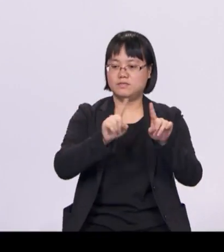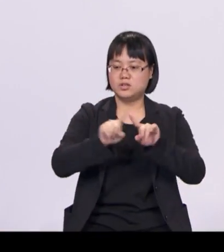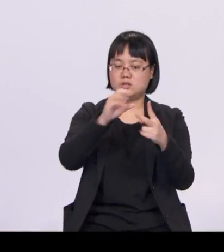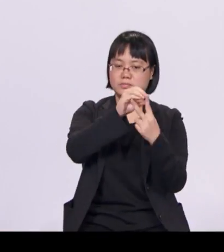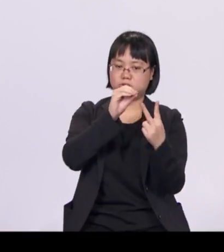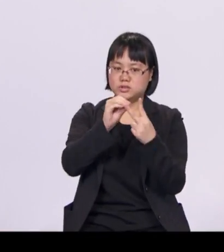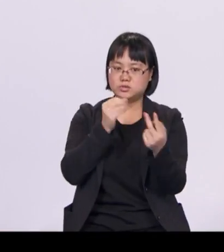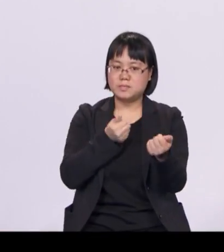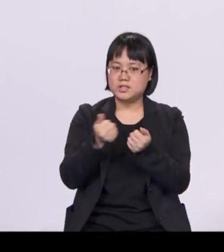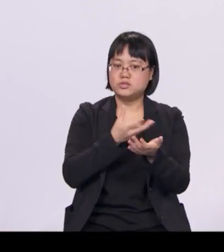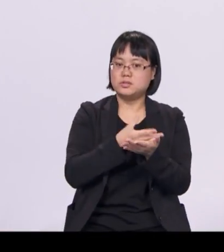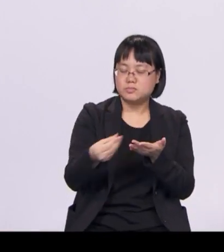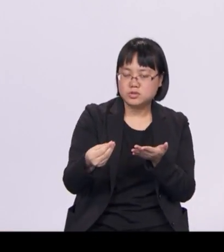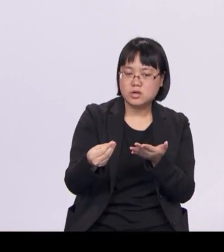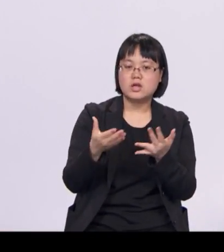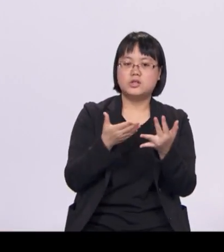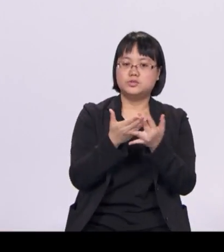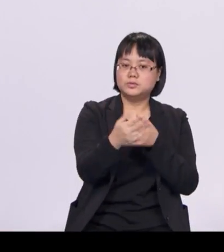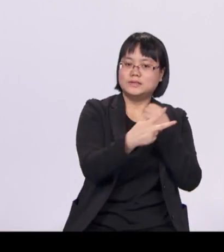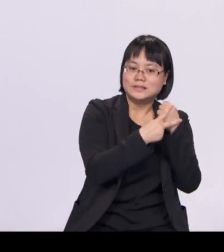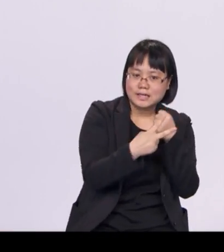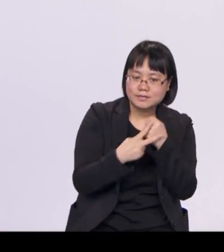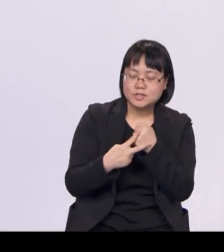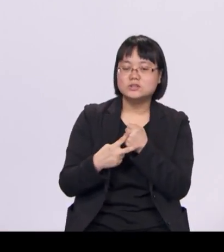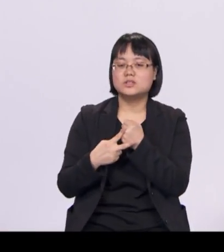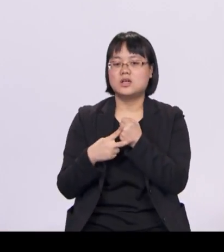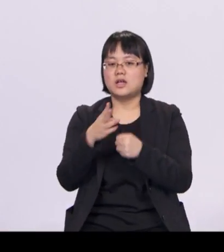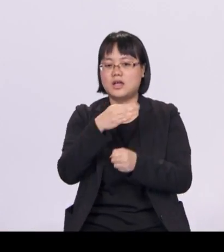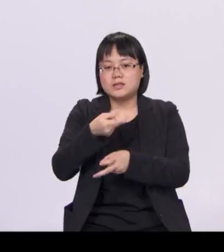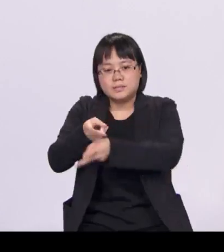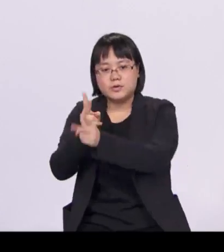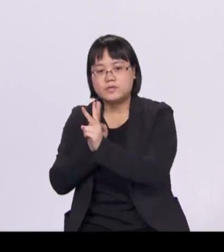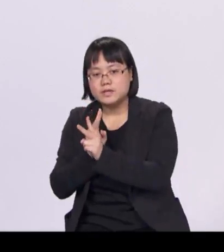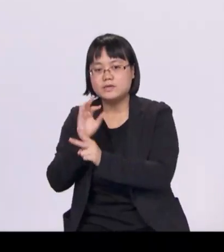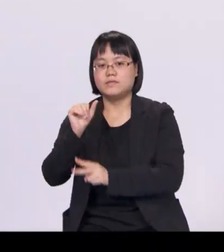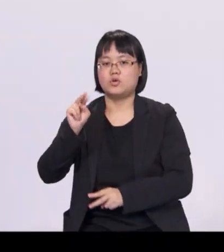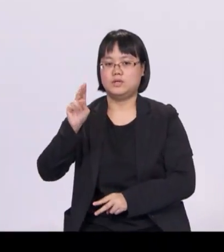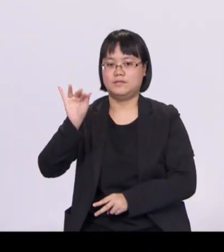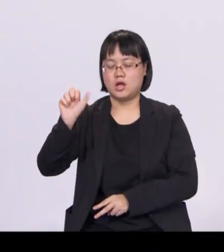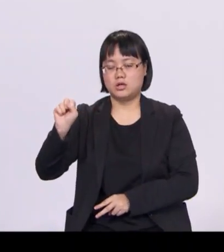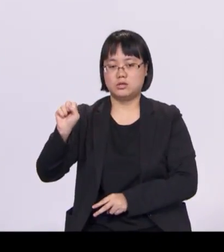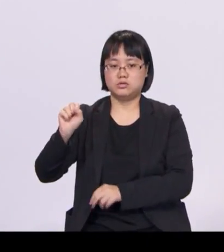through prudent spending, saving and borrowing for infrastructure, there is still a gap.